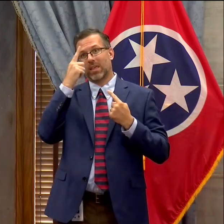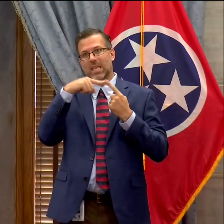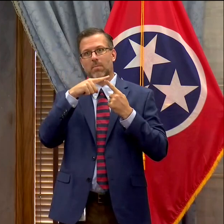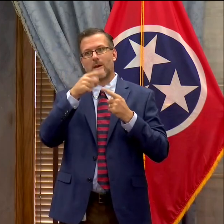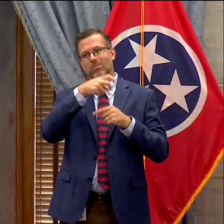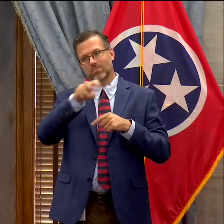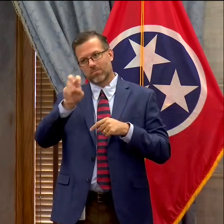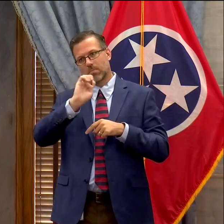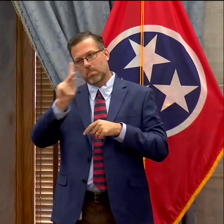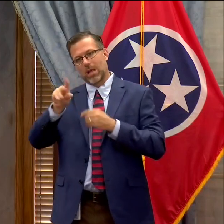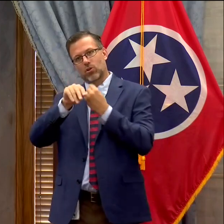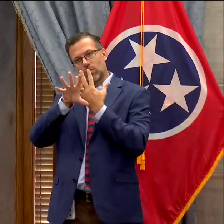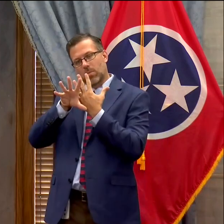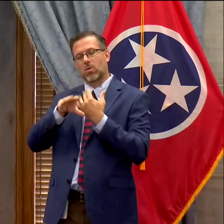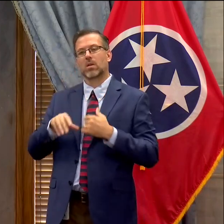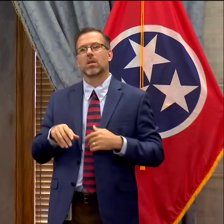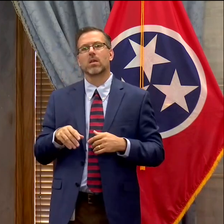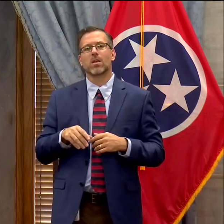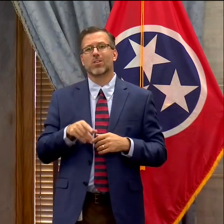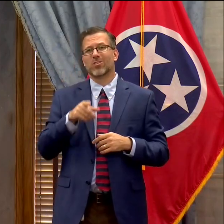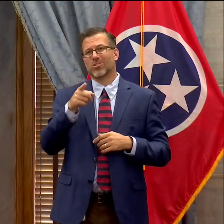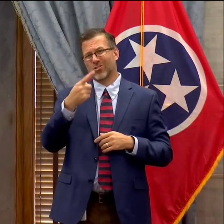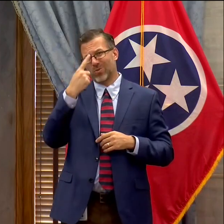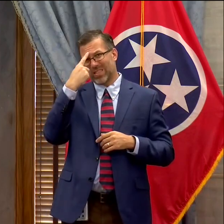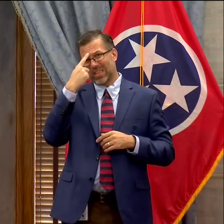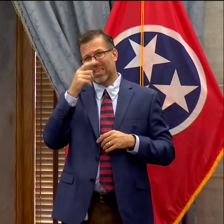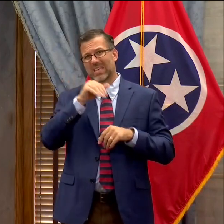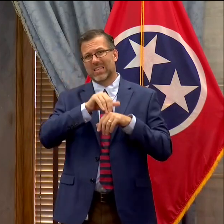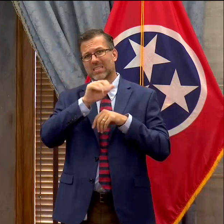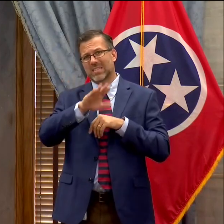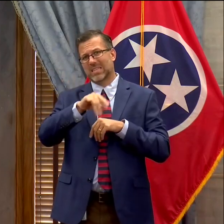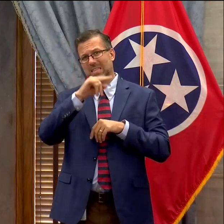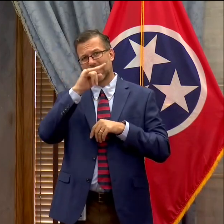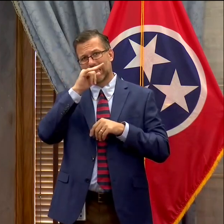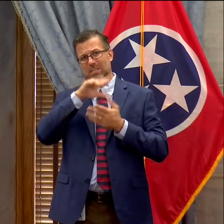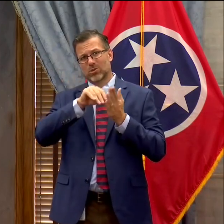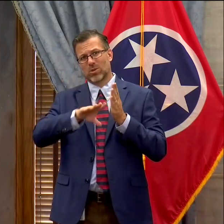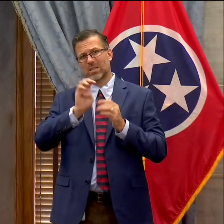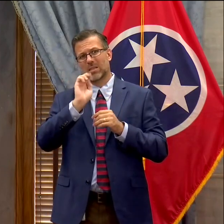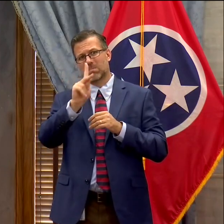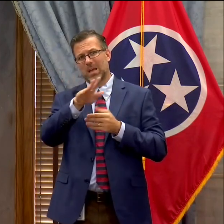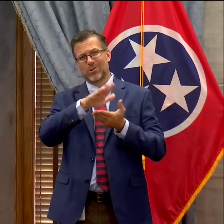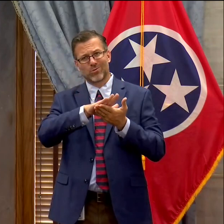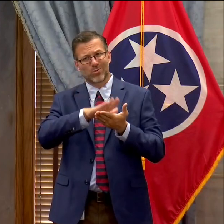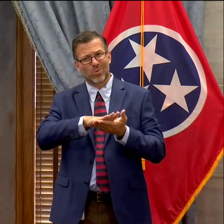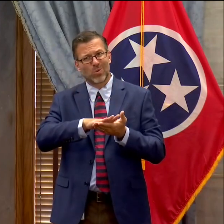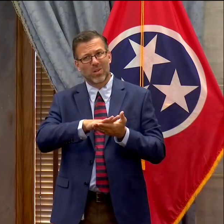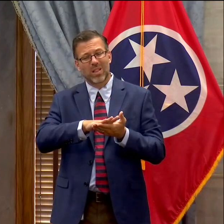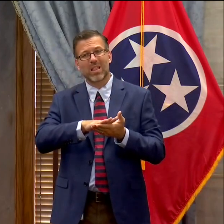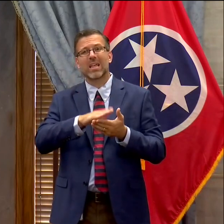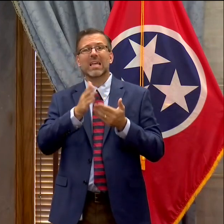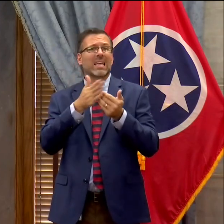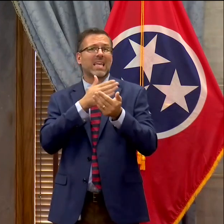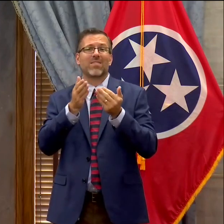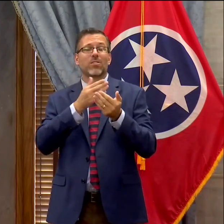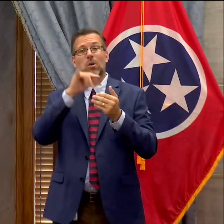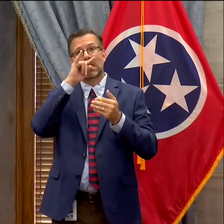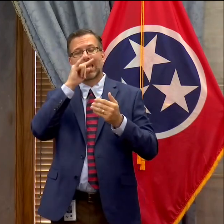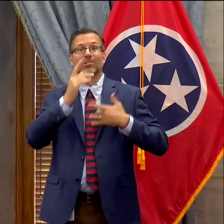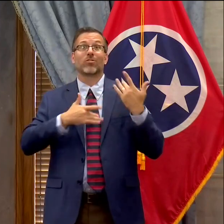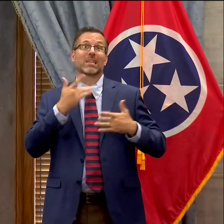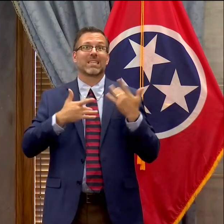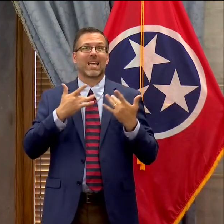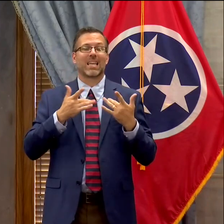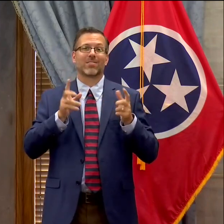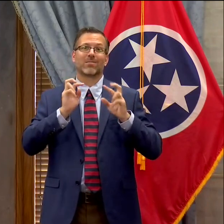So thoughts on that? Do you think still sending kids back to schools is the best decision, especially when you have kids like that? You get their hopes up to come back, and all